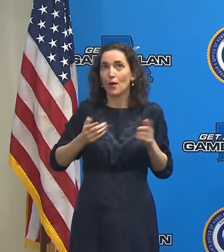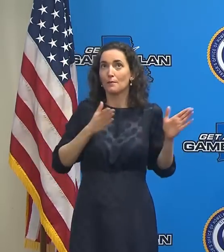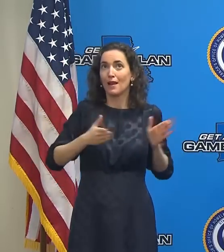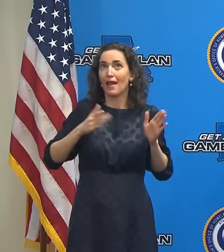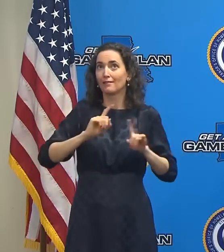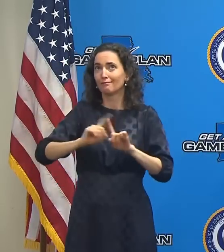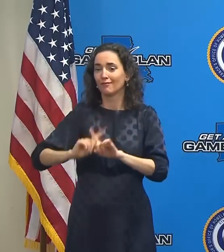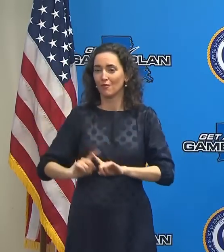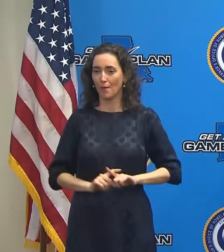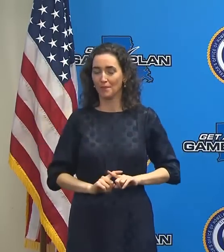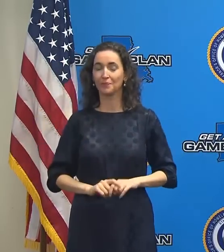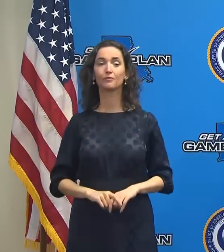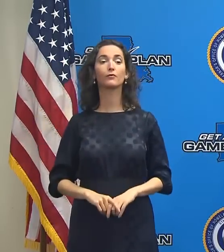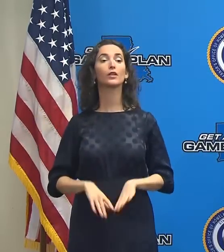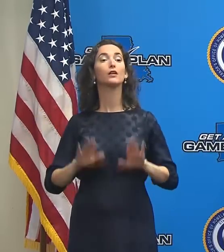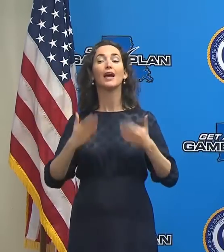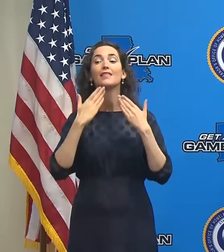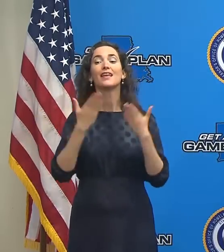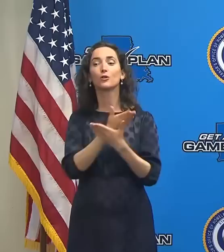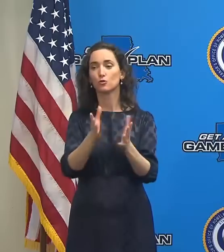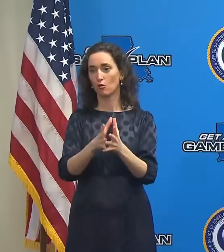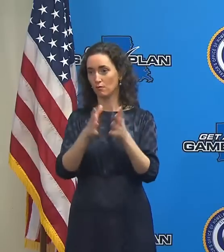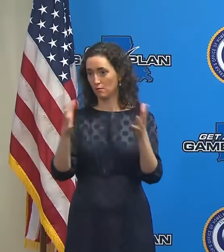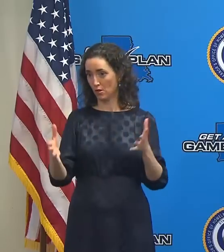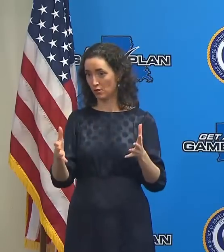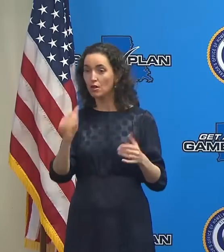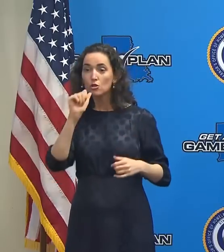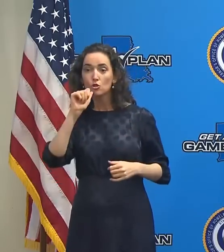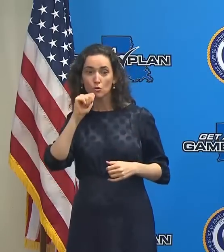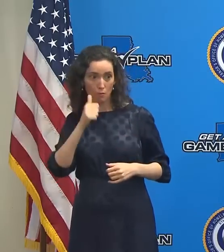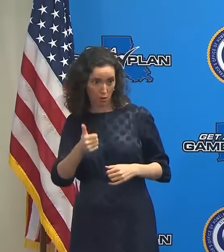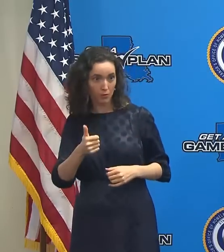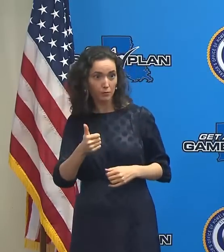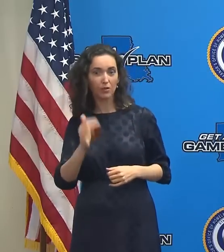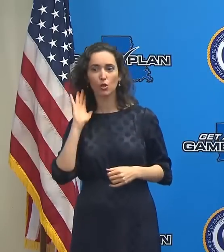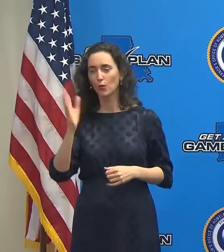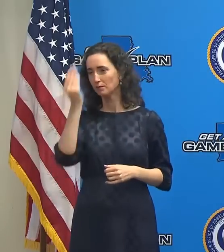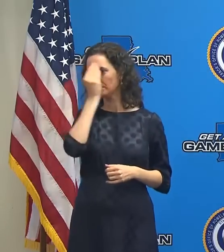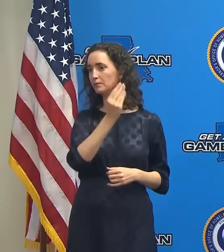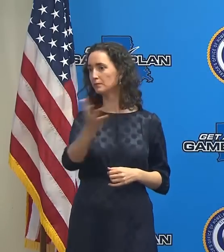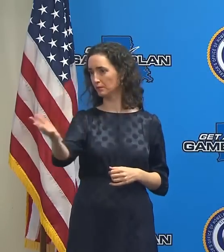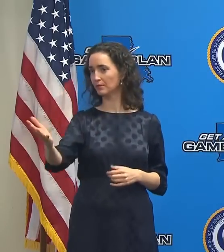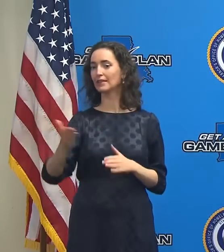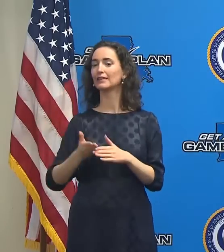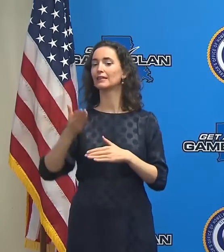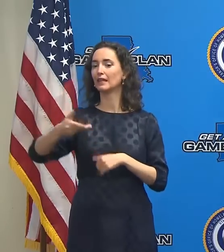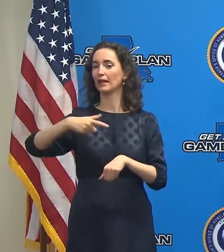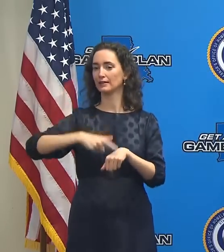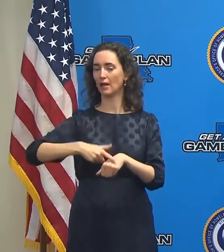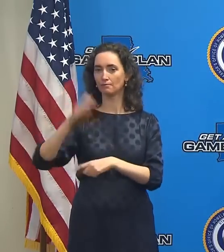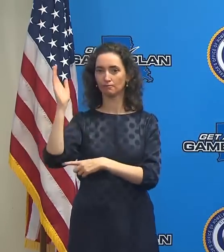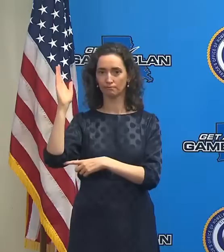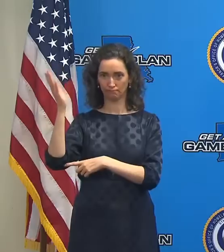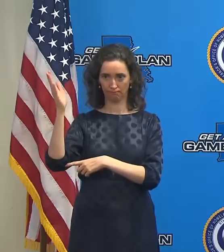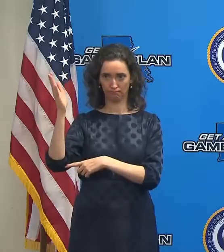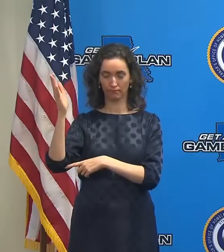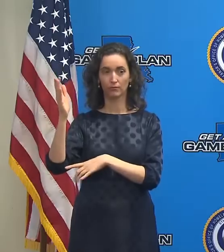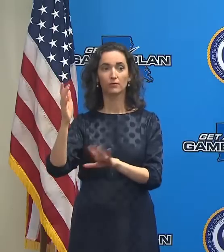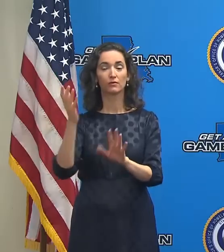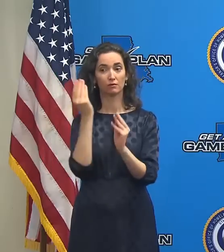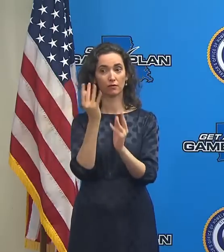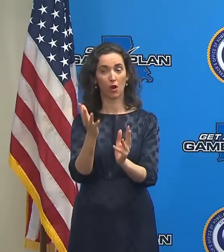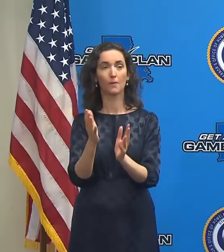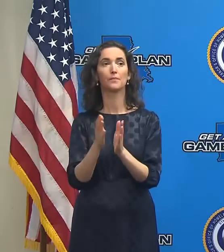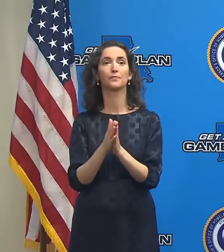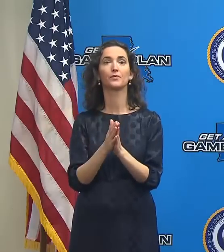So look, thank you very much. We will let you all know tomorrow, uh, when we will have another press event. I can tell you, we will have